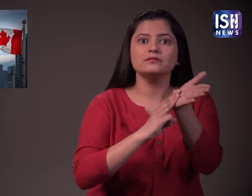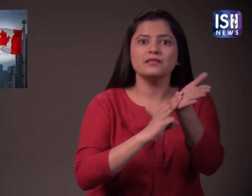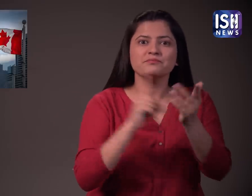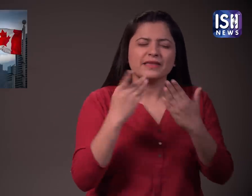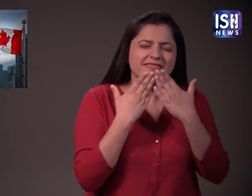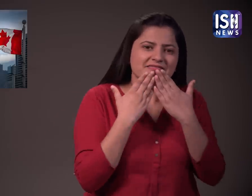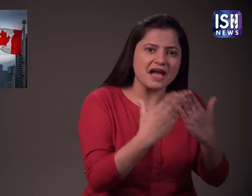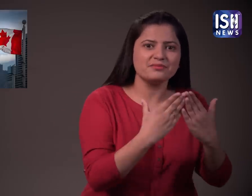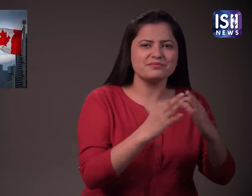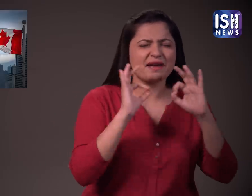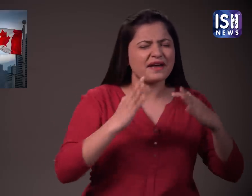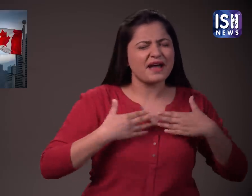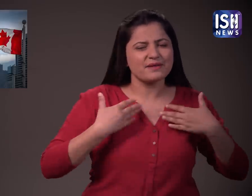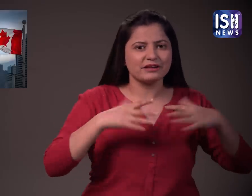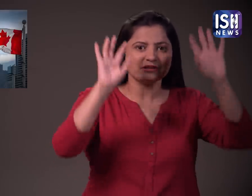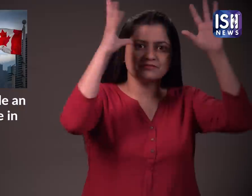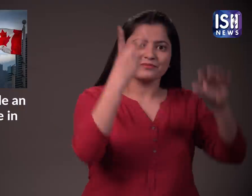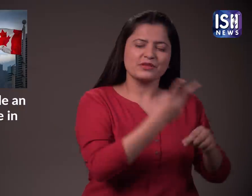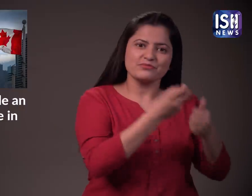Pat Sir thanked both of them for their contributions.